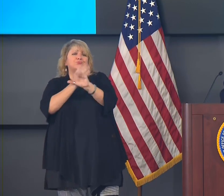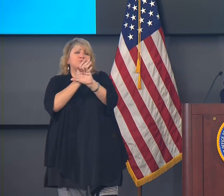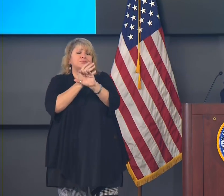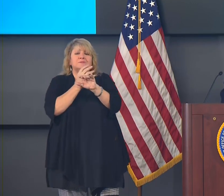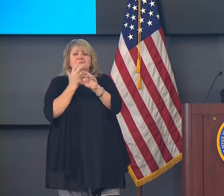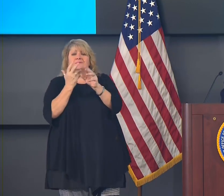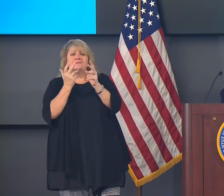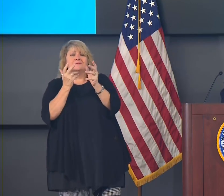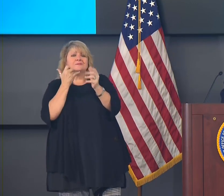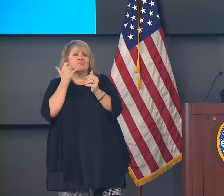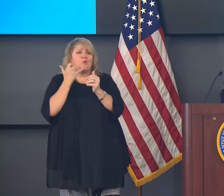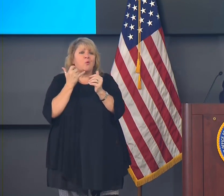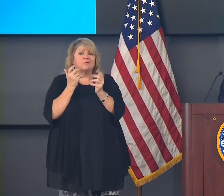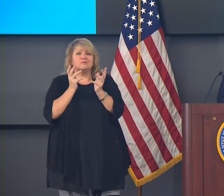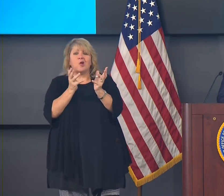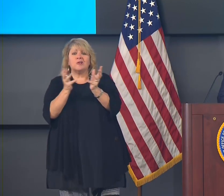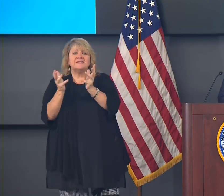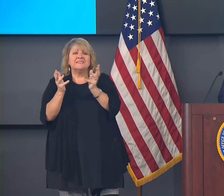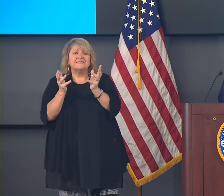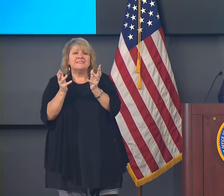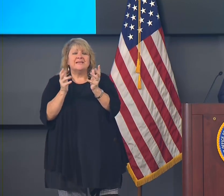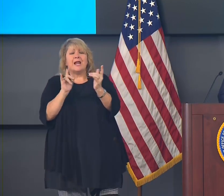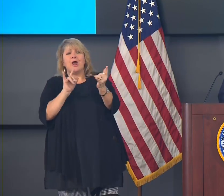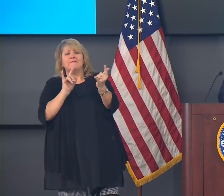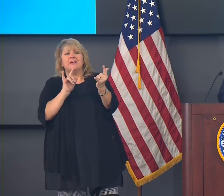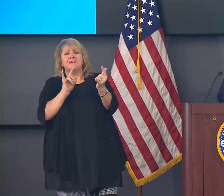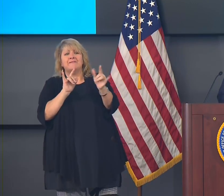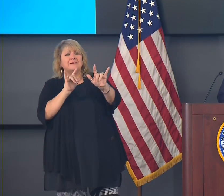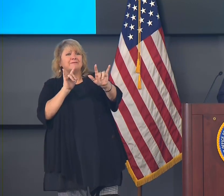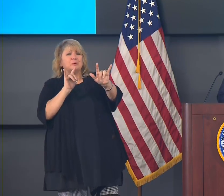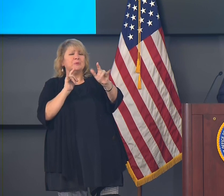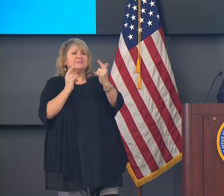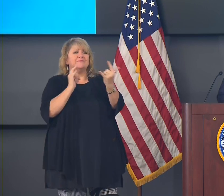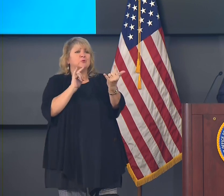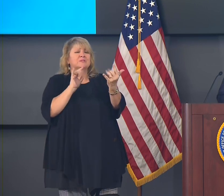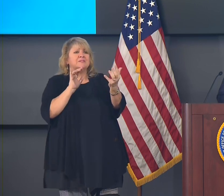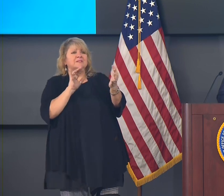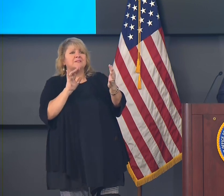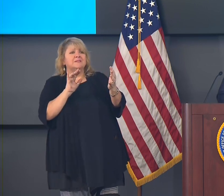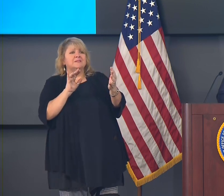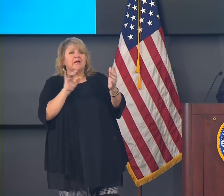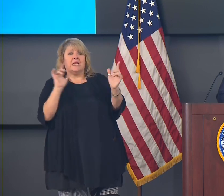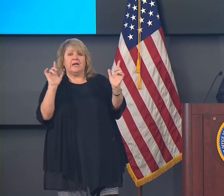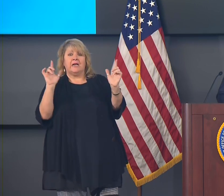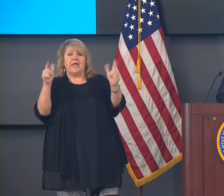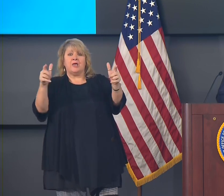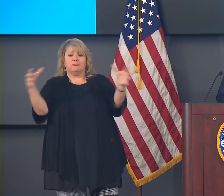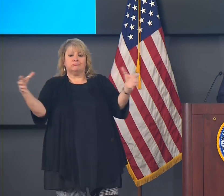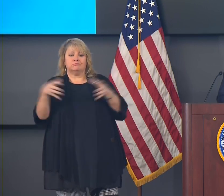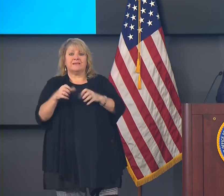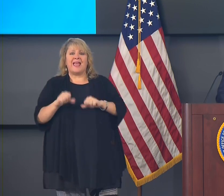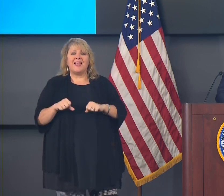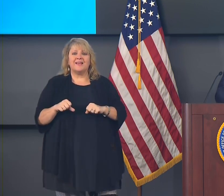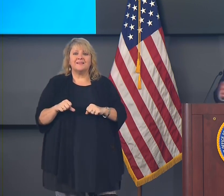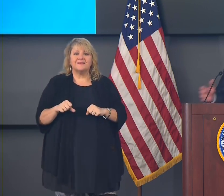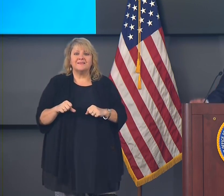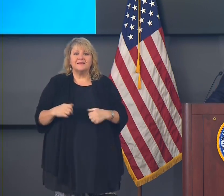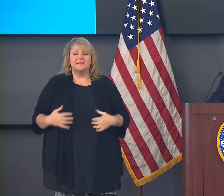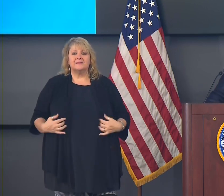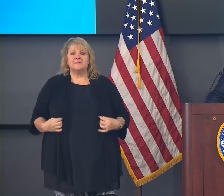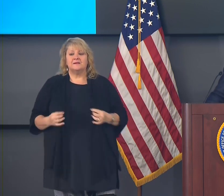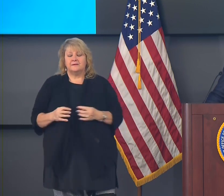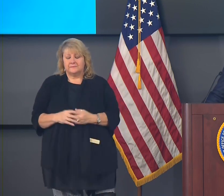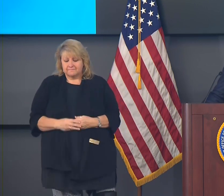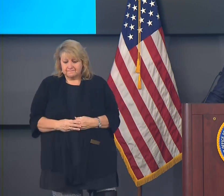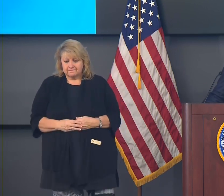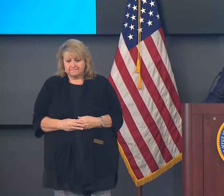And then let's let's look forward to when we can get back together without restrictions and mitigation measures. And and we're all